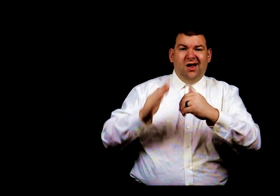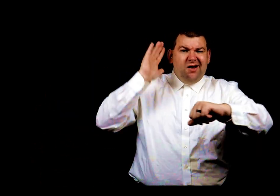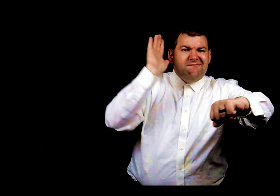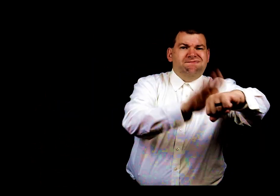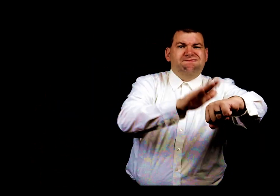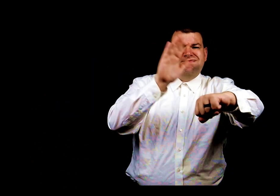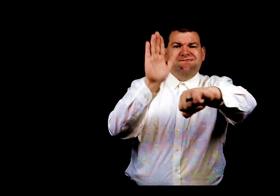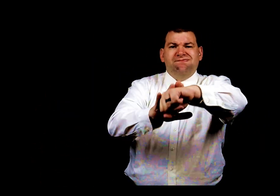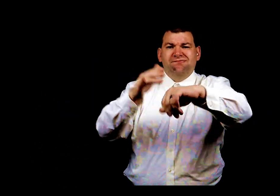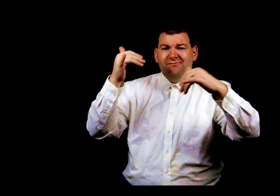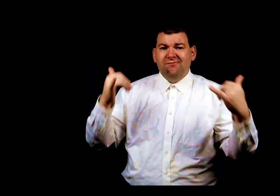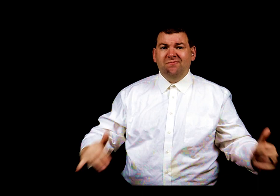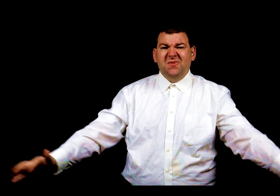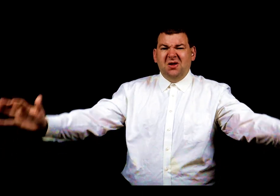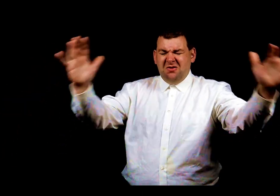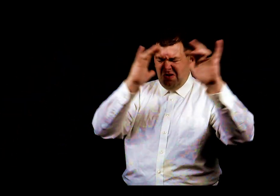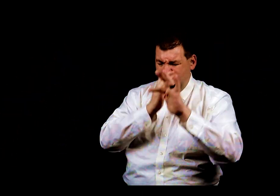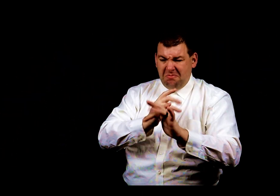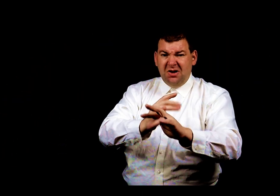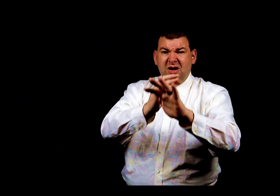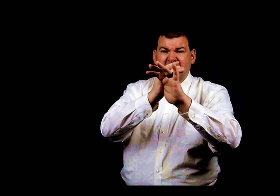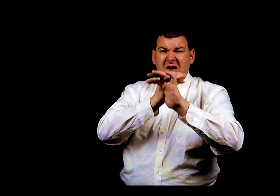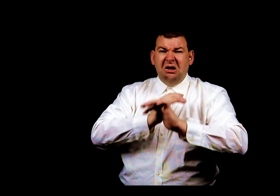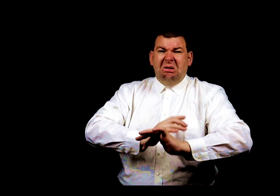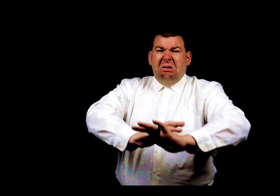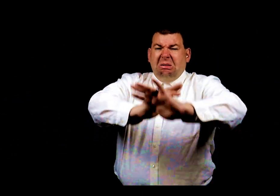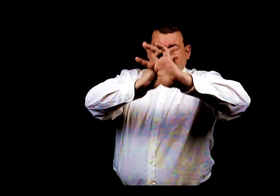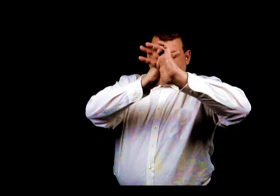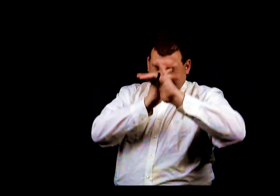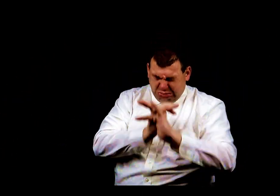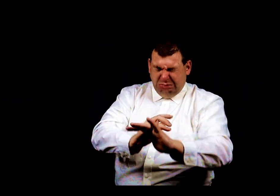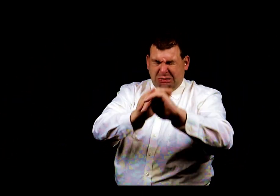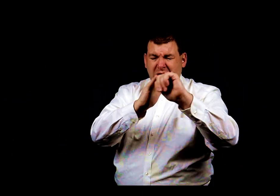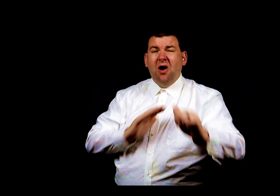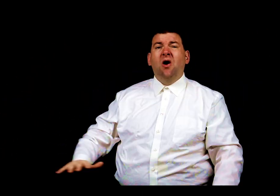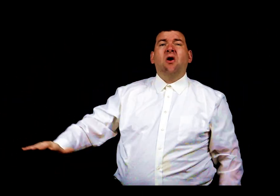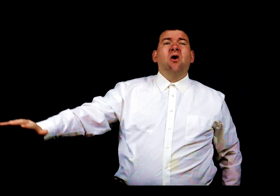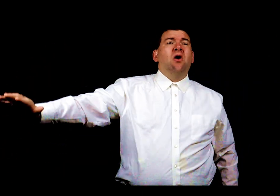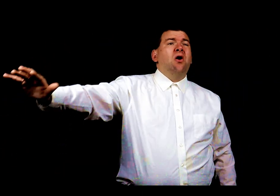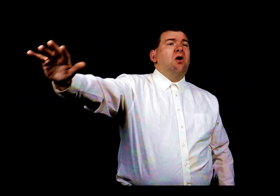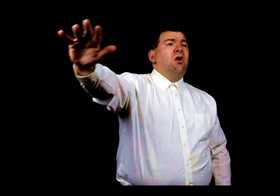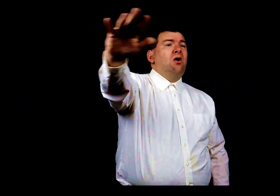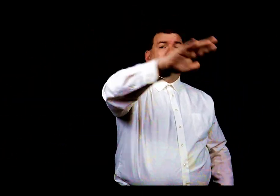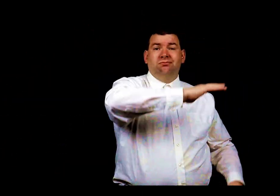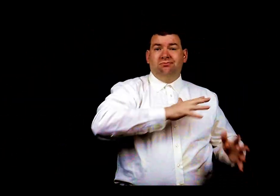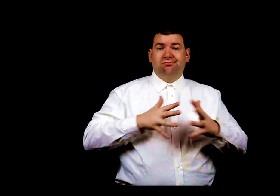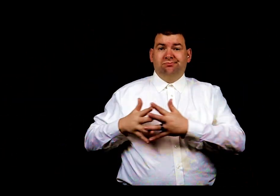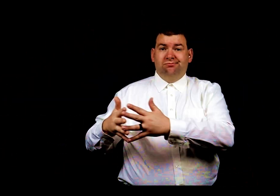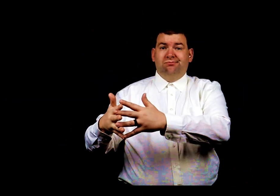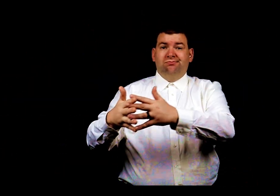Heed now the trumpet, blasting the light